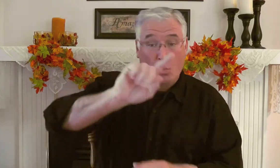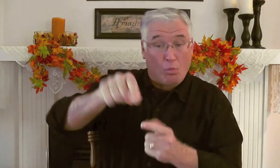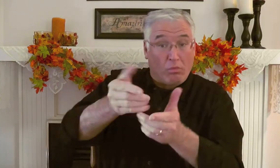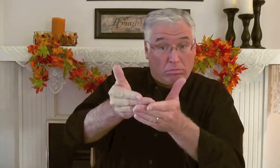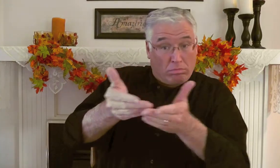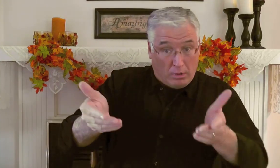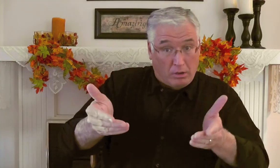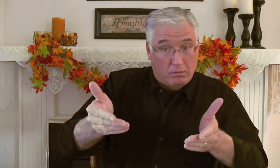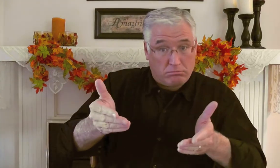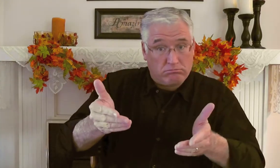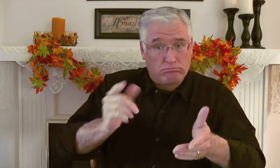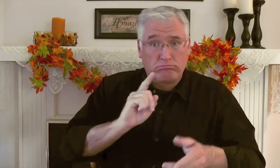don't trust in him, period.